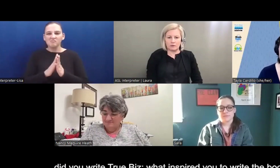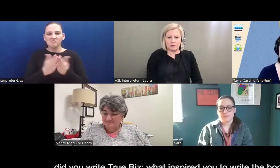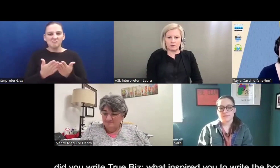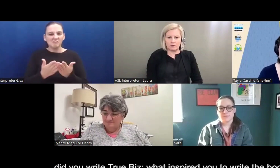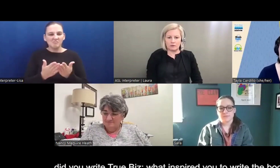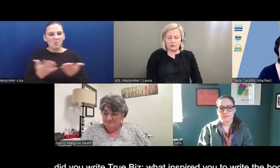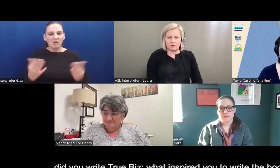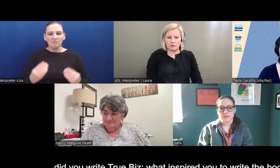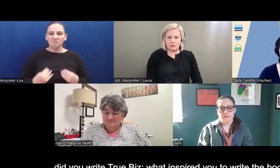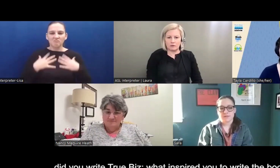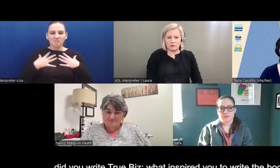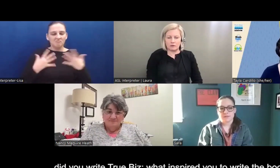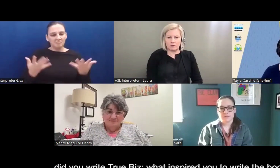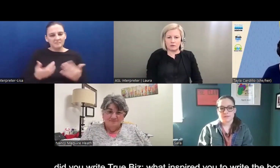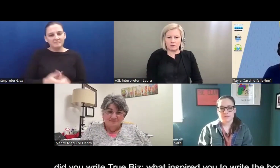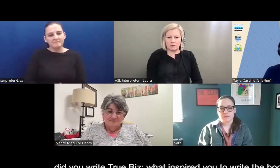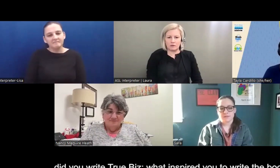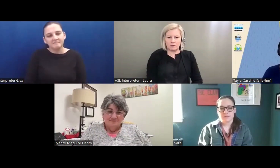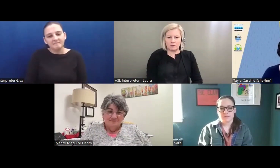to write this book?